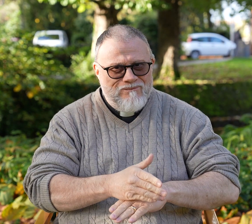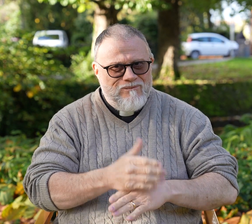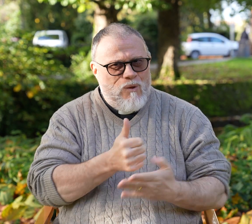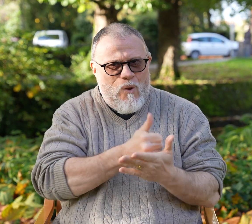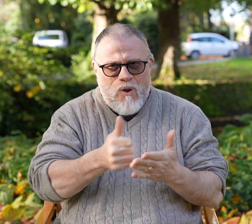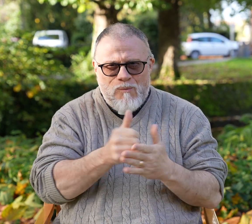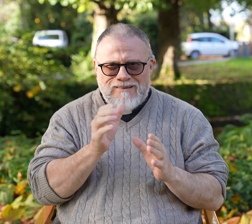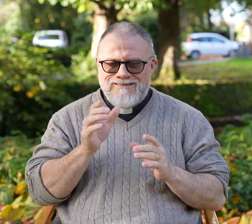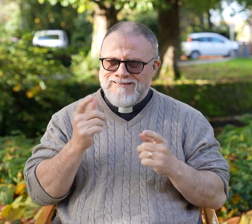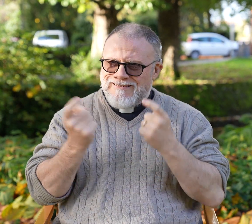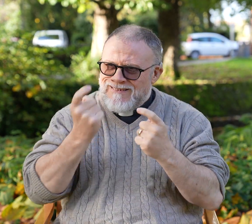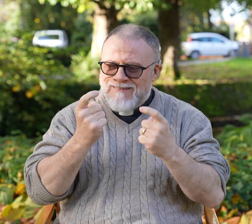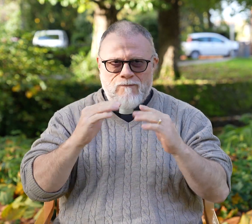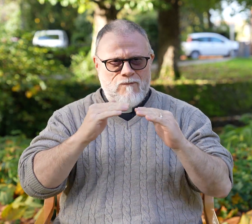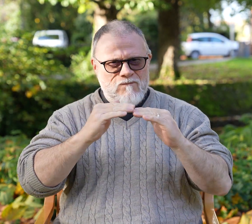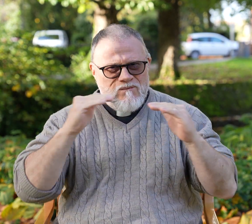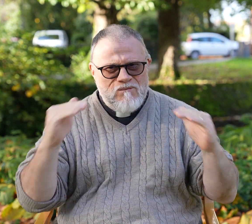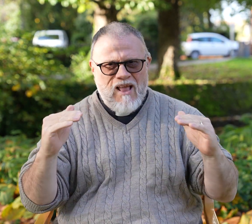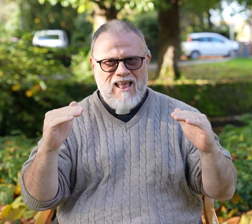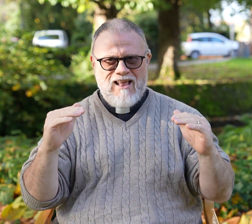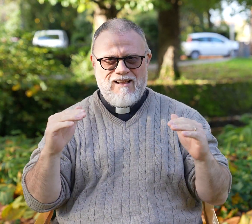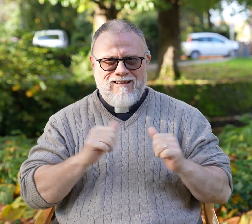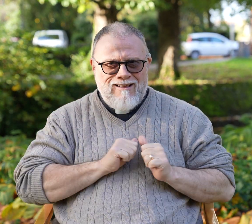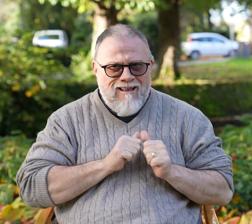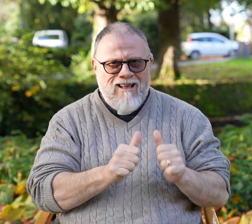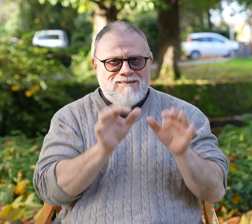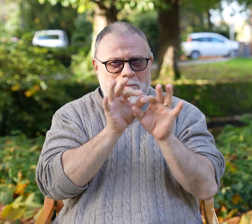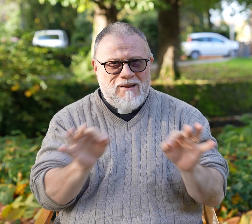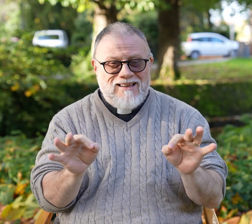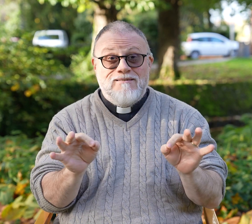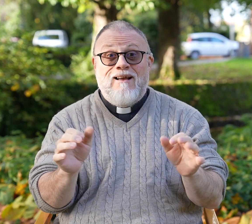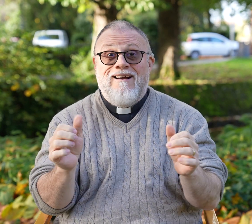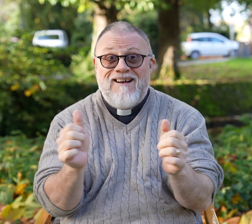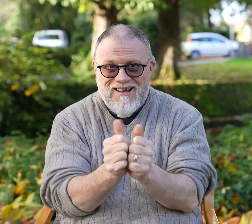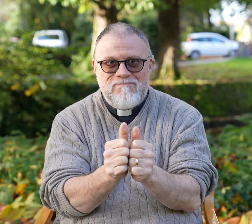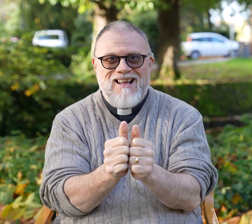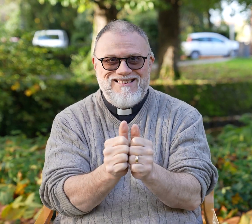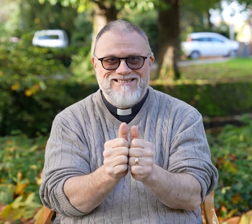Acting and serving and always seeking fairness, kindness and peace. Amen.